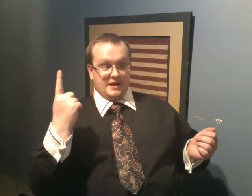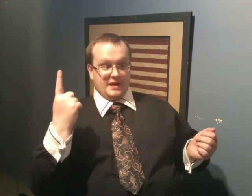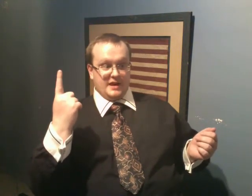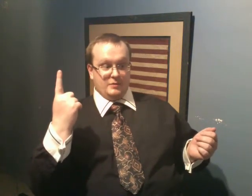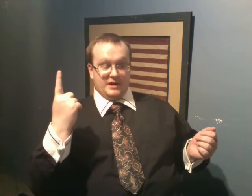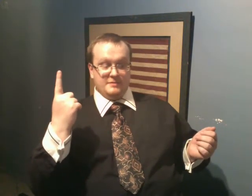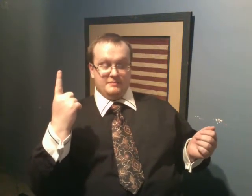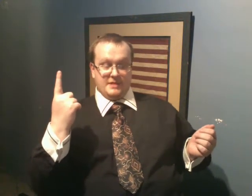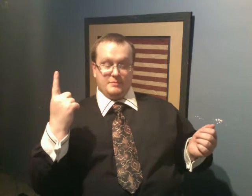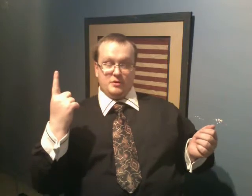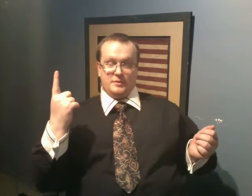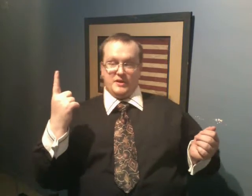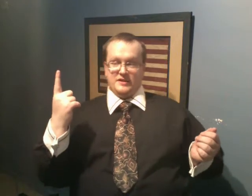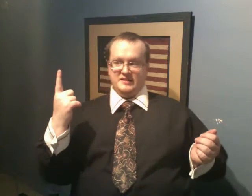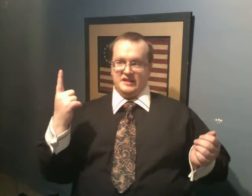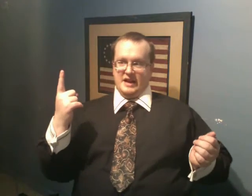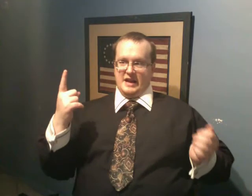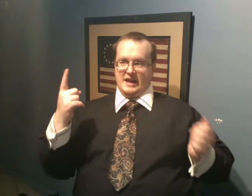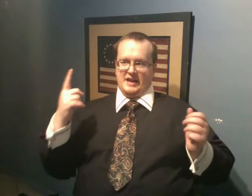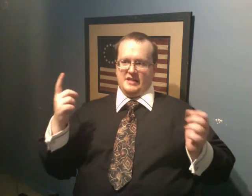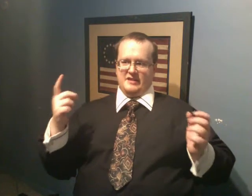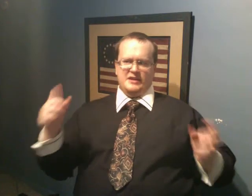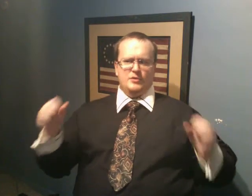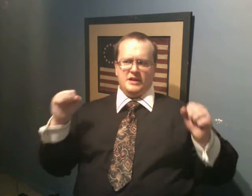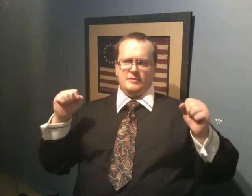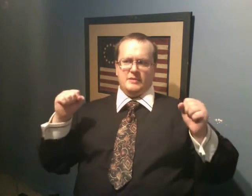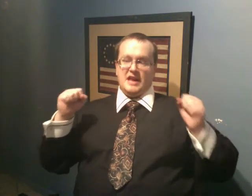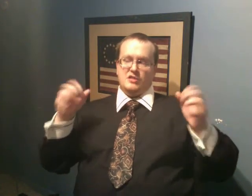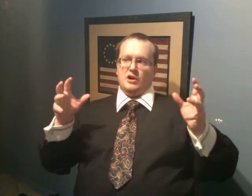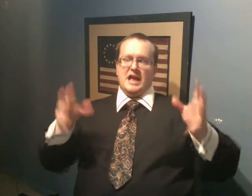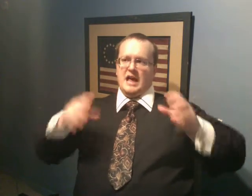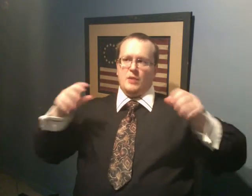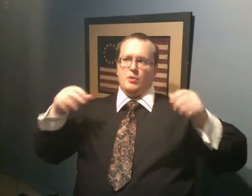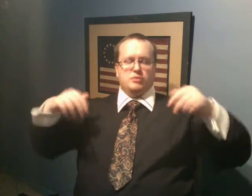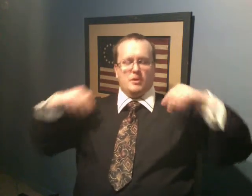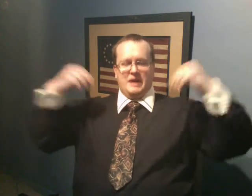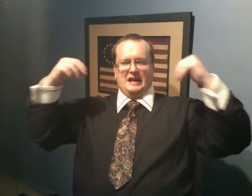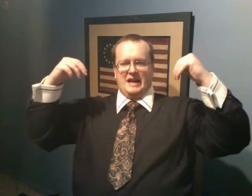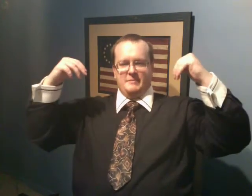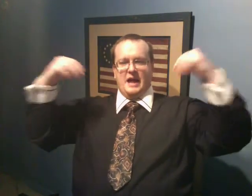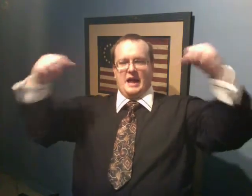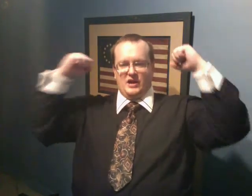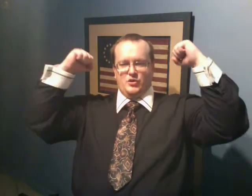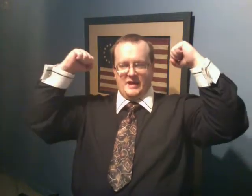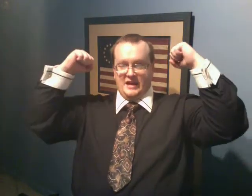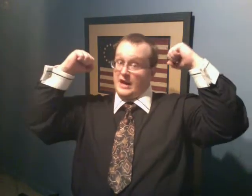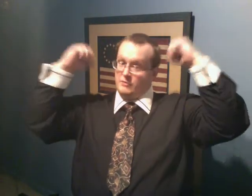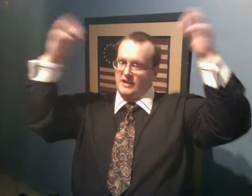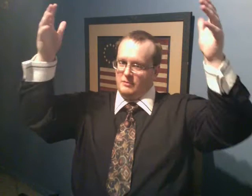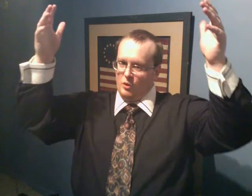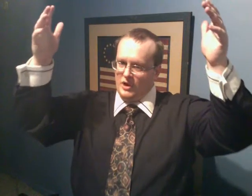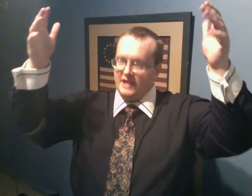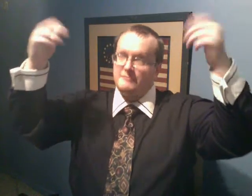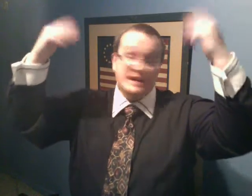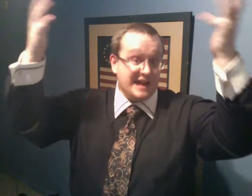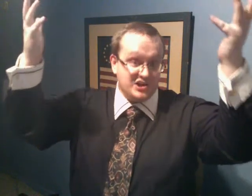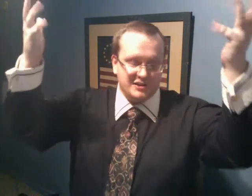He wanted my book because he thought it would propel him into being a real boy. Real agent.